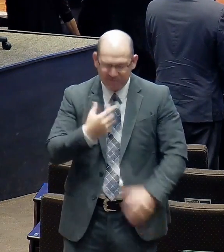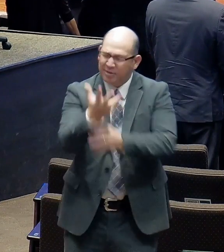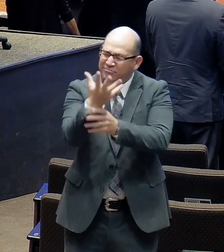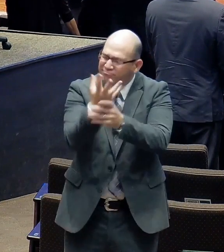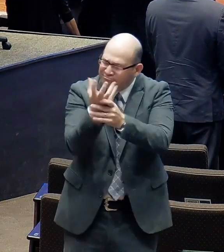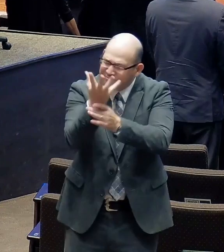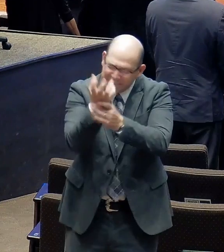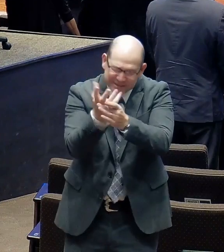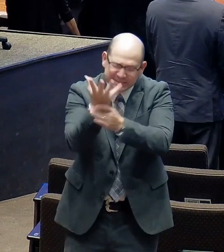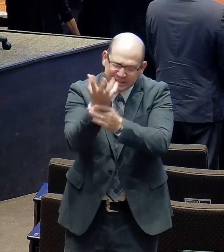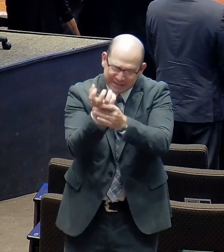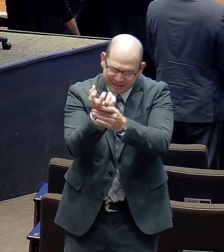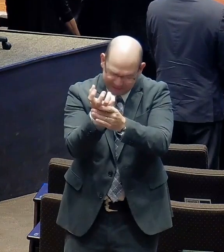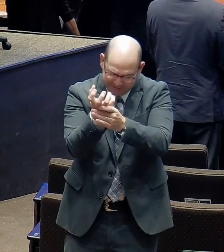Amen. You may be seated.